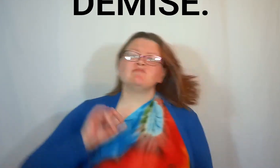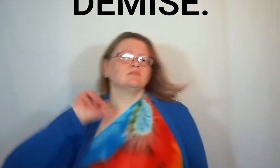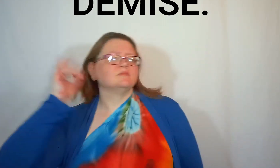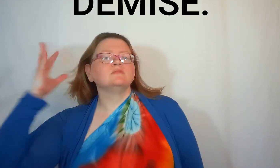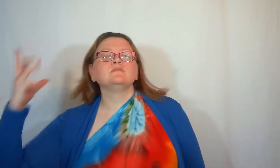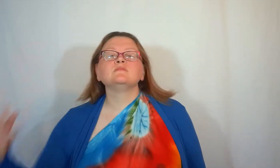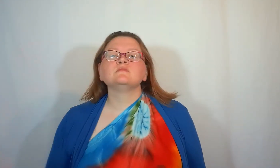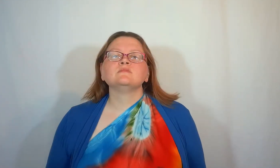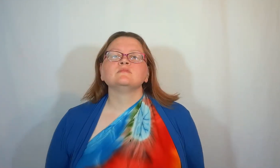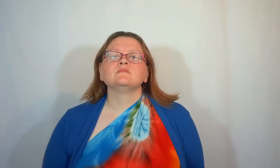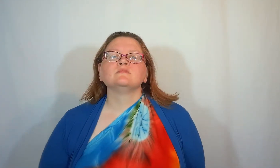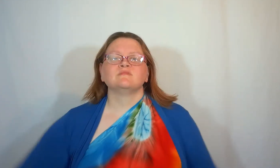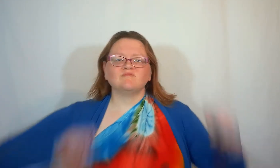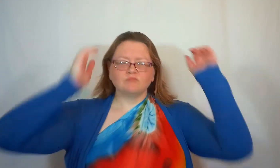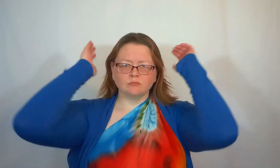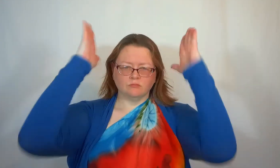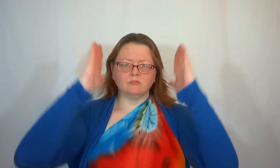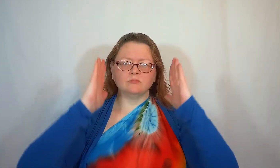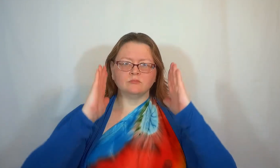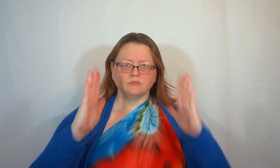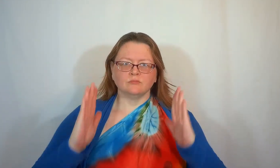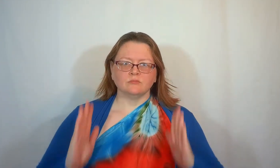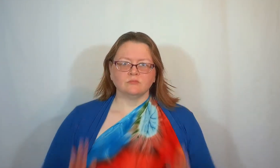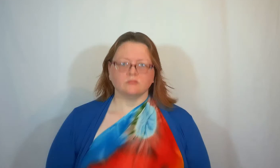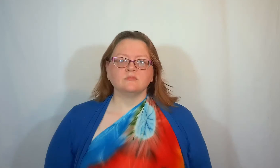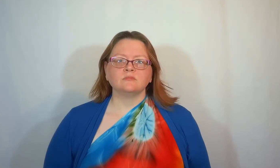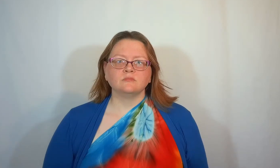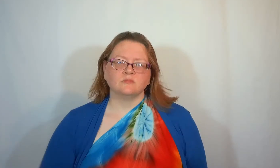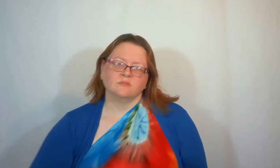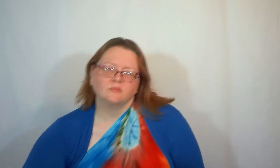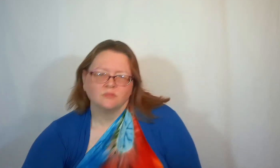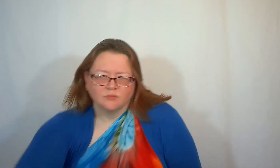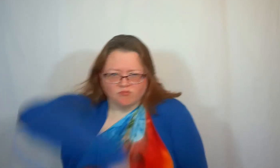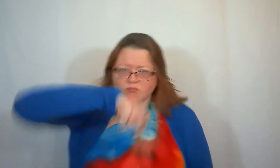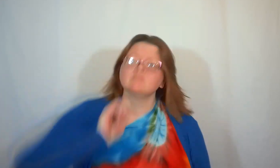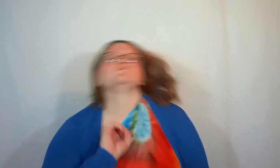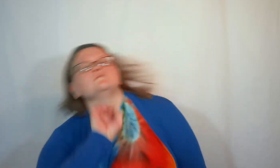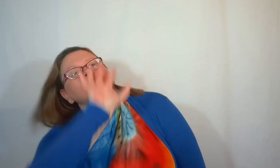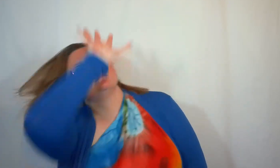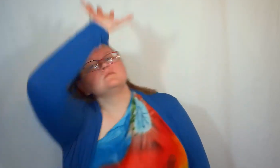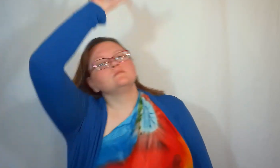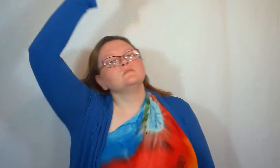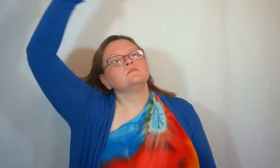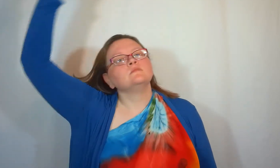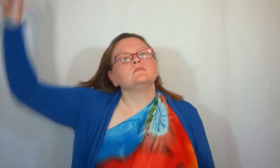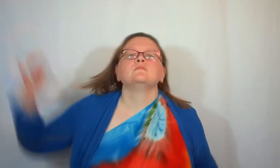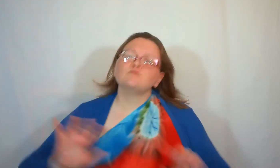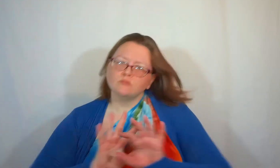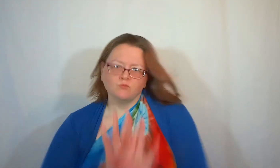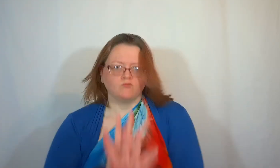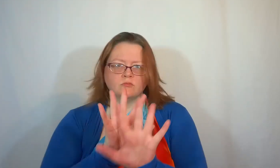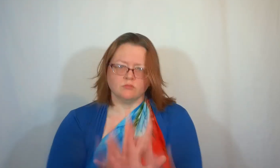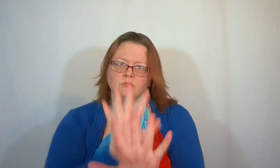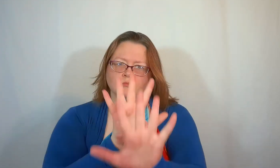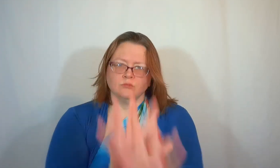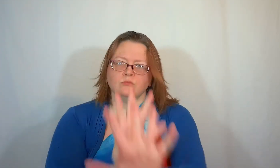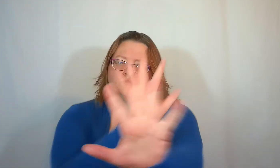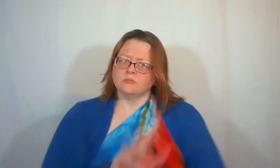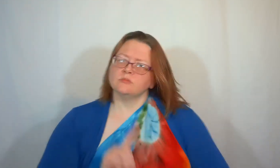spit in the wind Let the walls crack, cause it lets the light in Let them drag you through